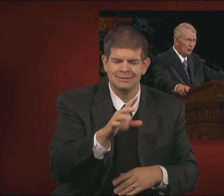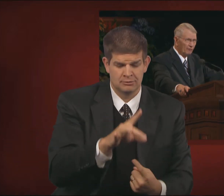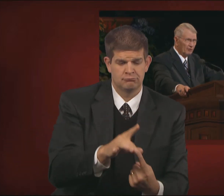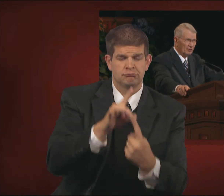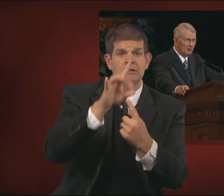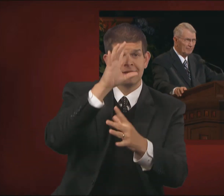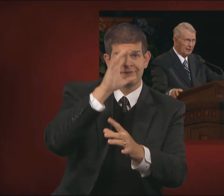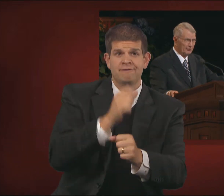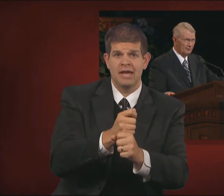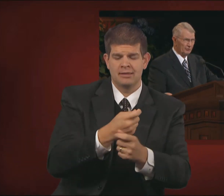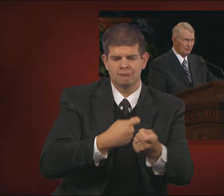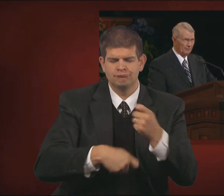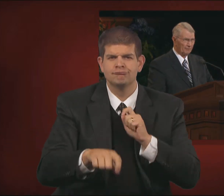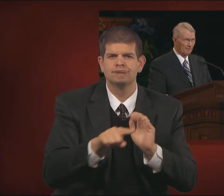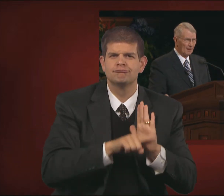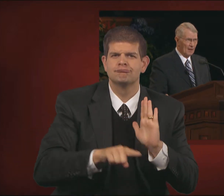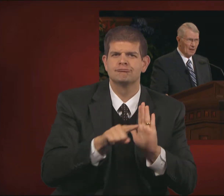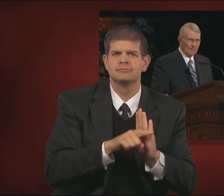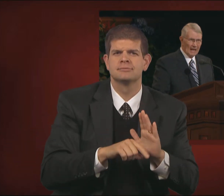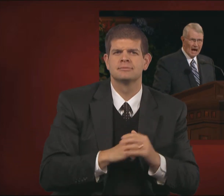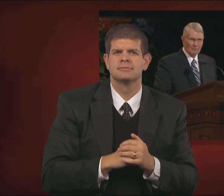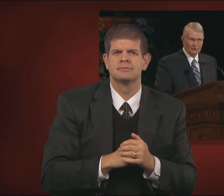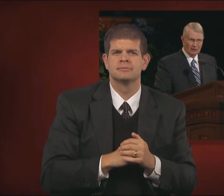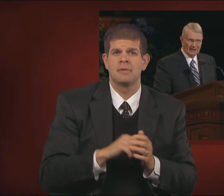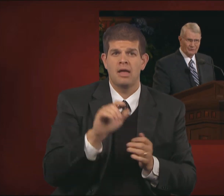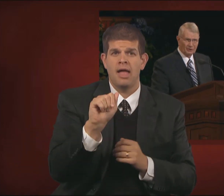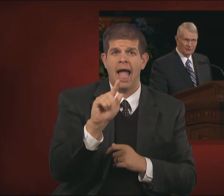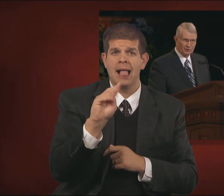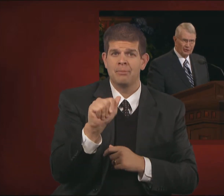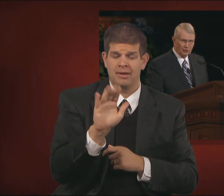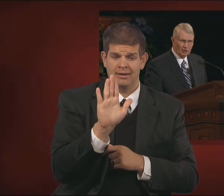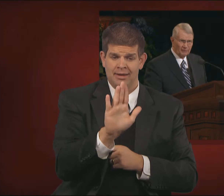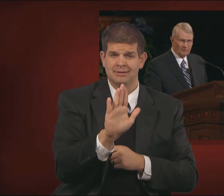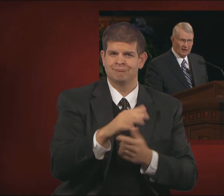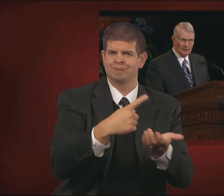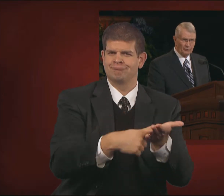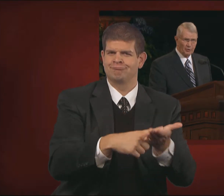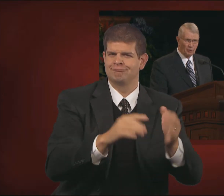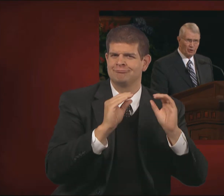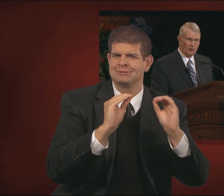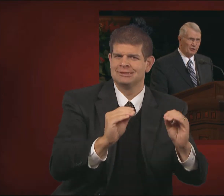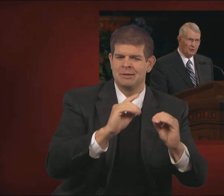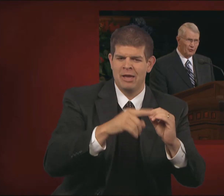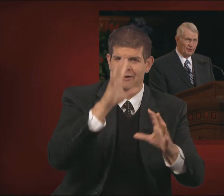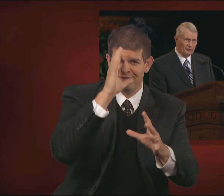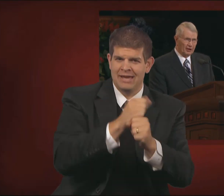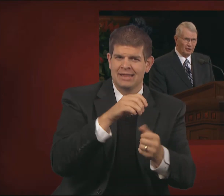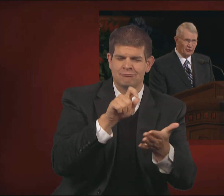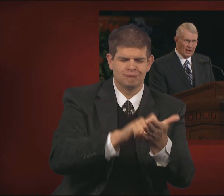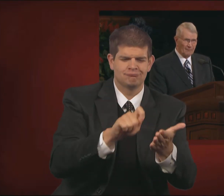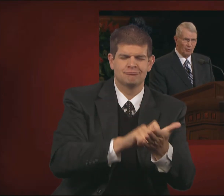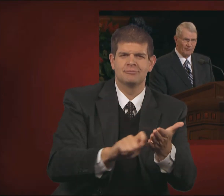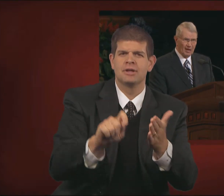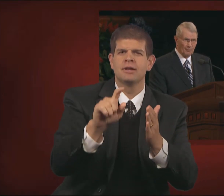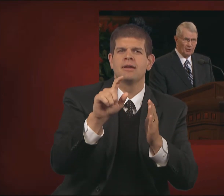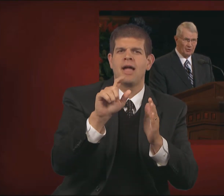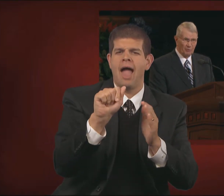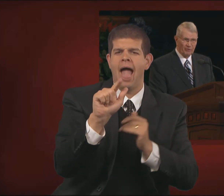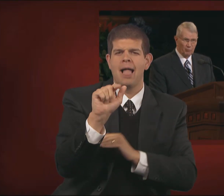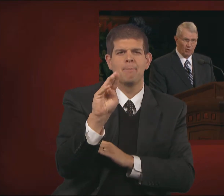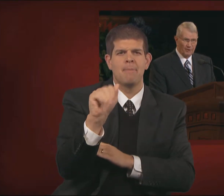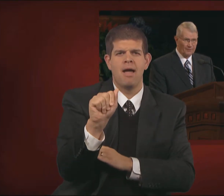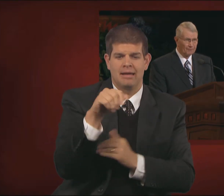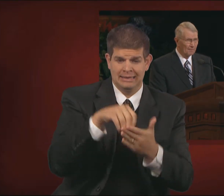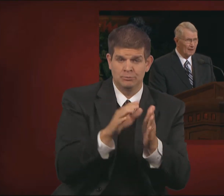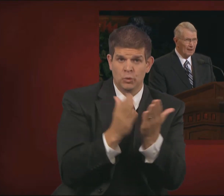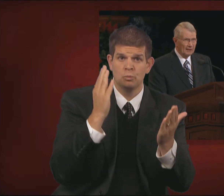faith over pessimism. Alma's classic discussion on faith, as recorded in the 32nd chapter of Alma, in the